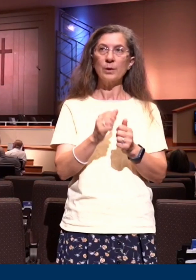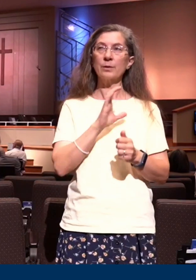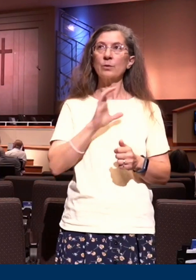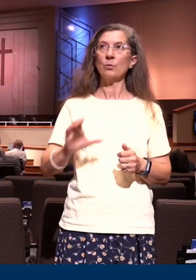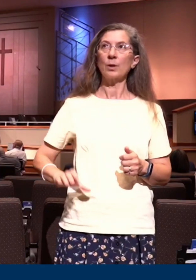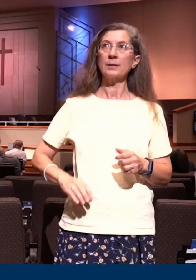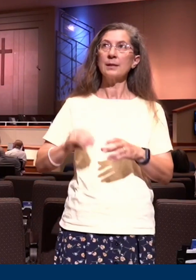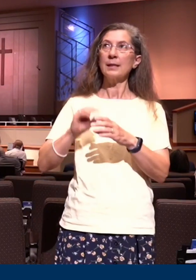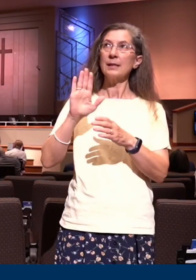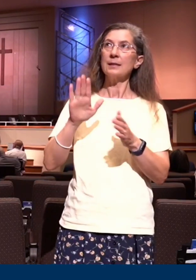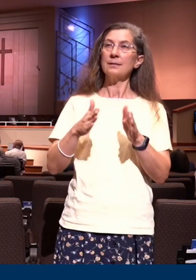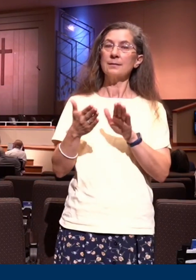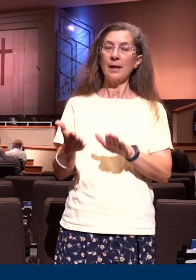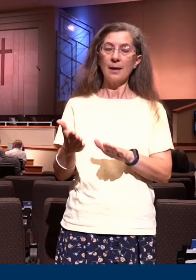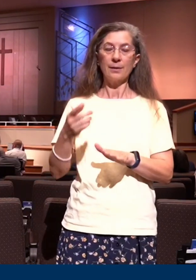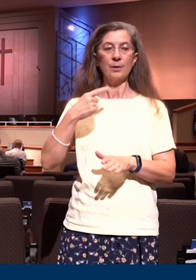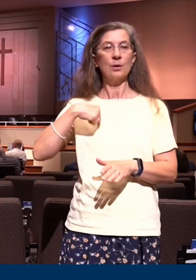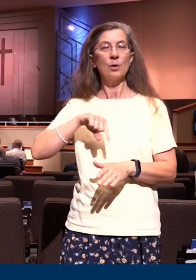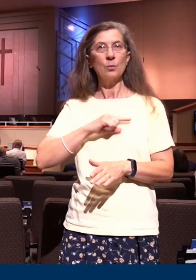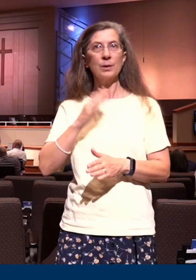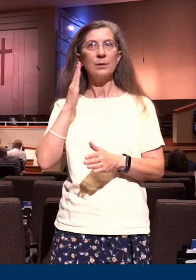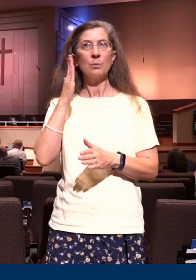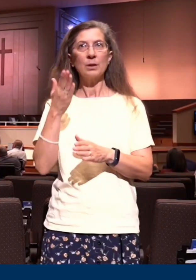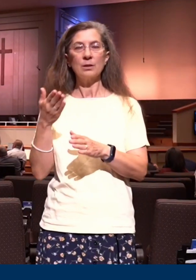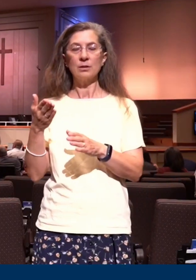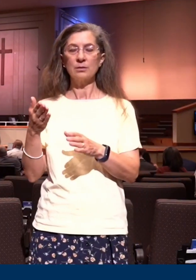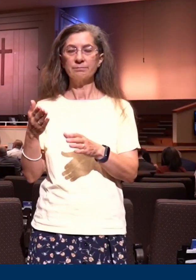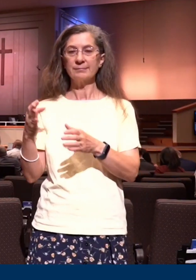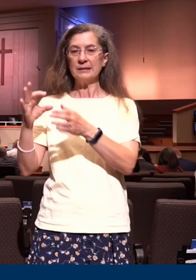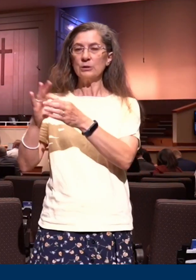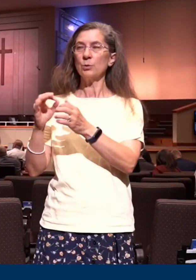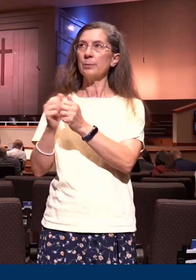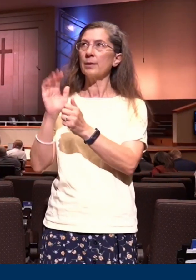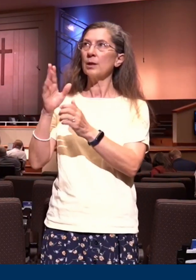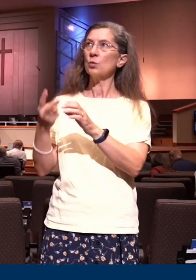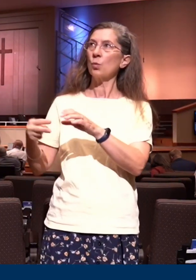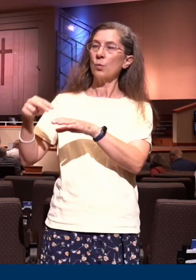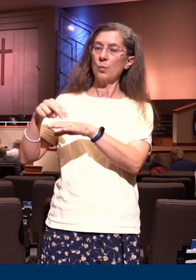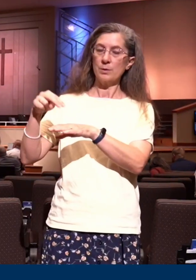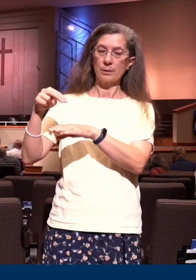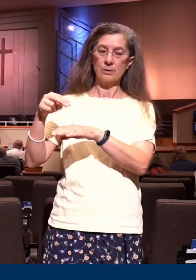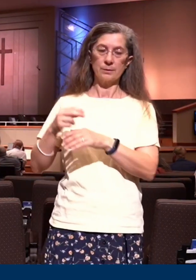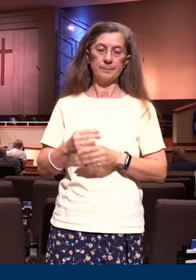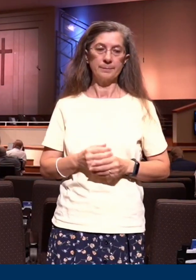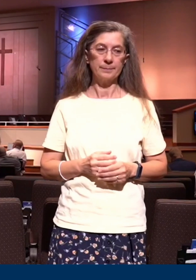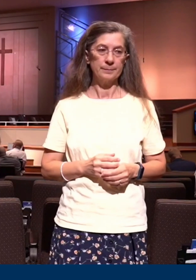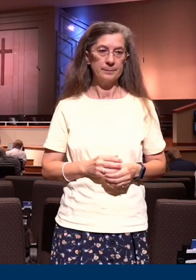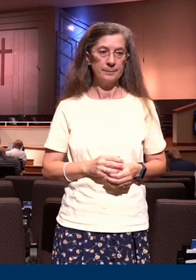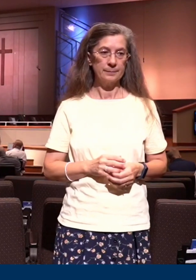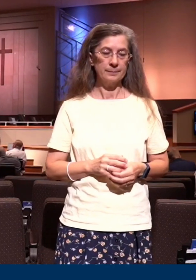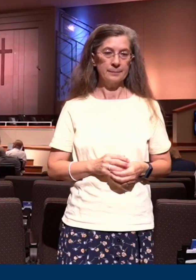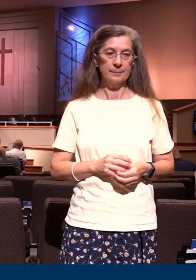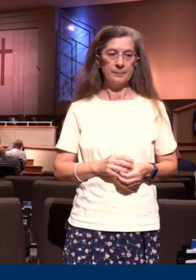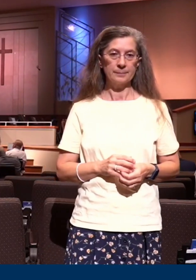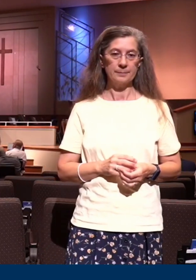we shall be also in the likeness of his resurrection. Now notice there is a planting in